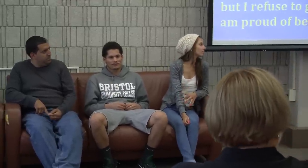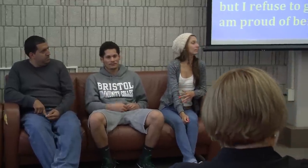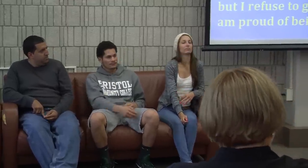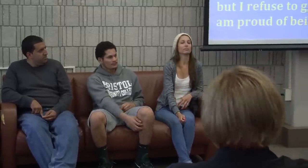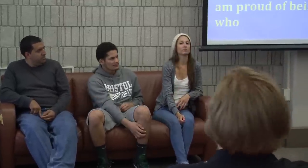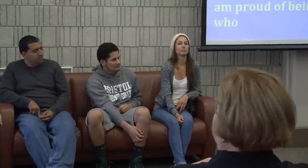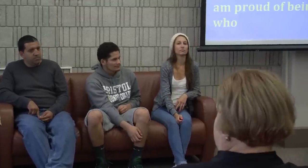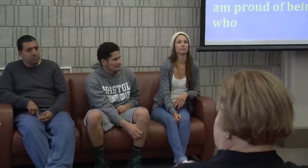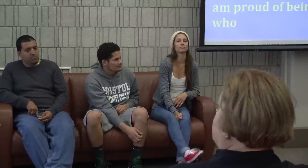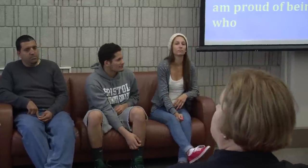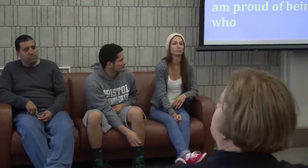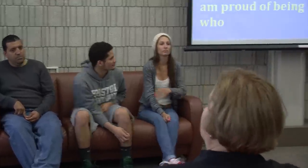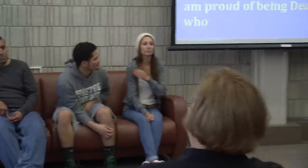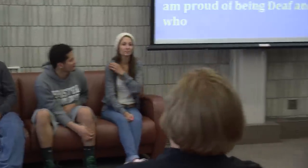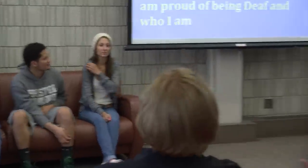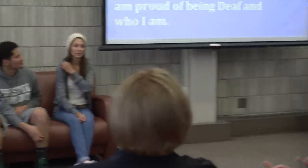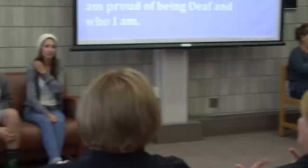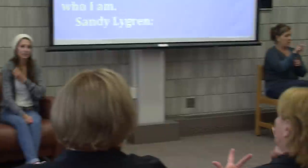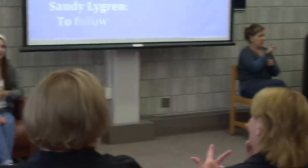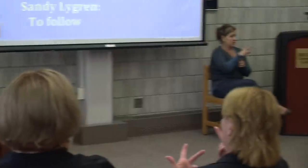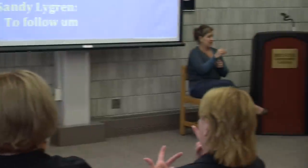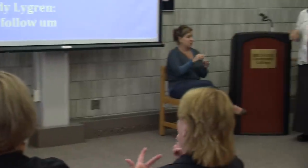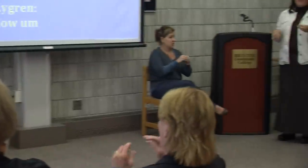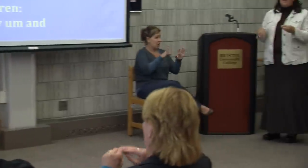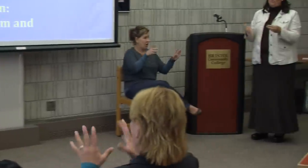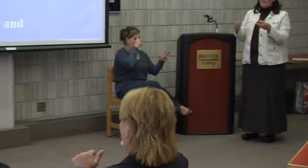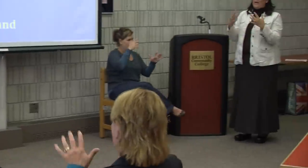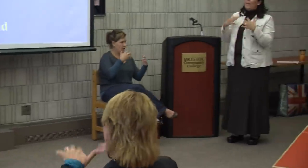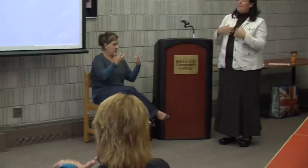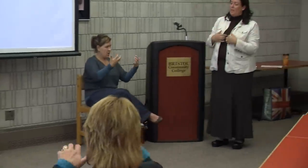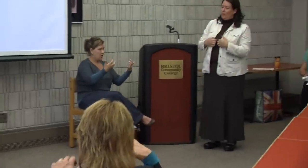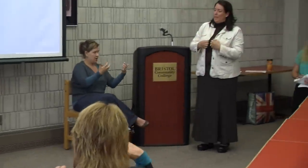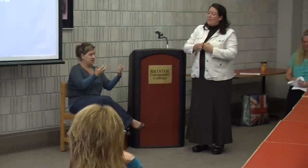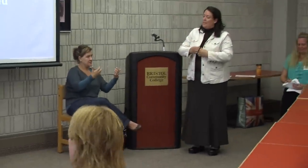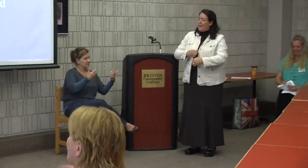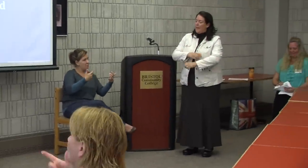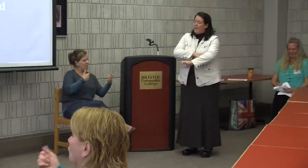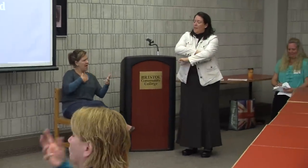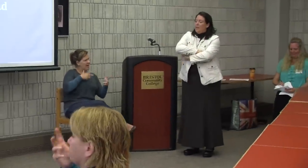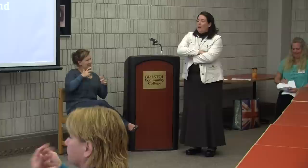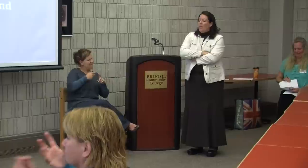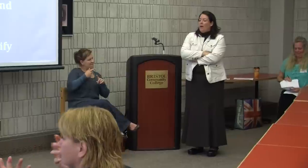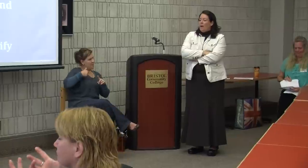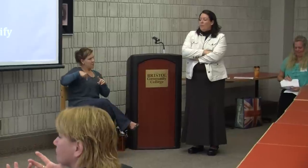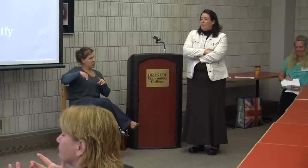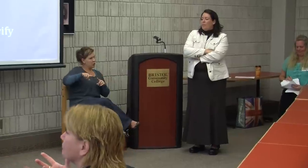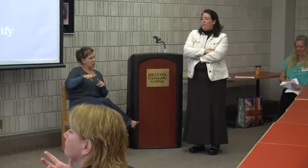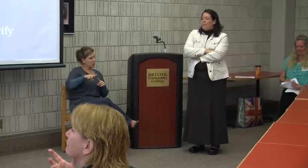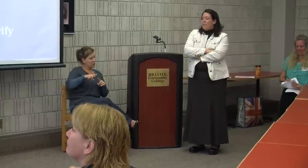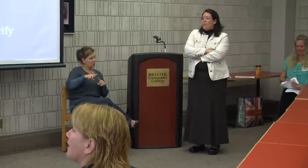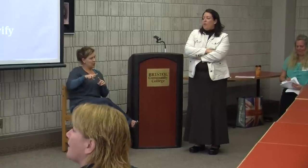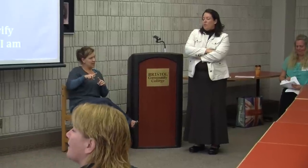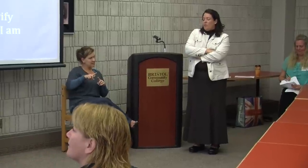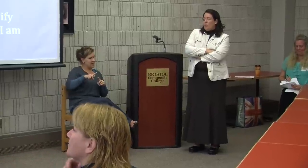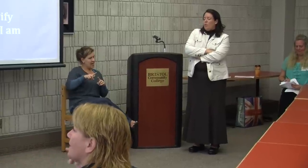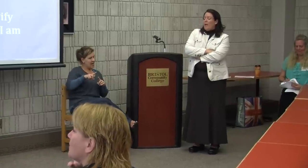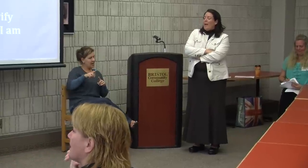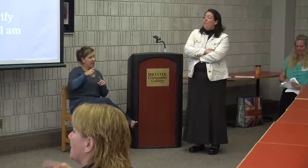follow up and to clarify for the audience, what I'm hearing is that, for those of you who have